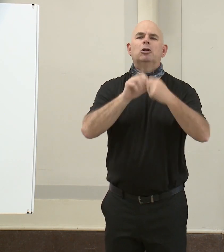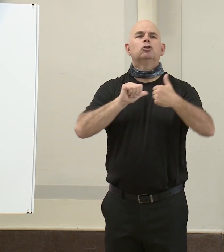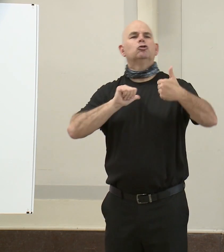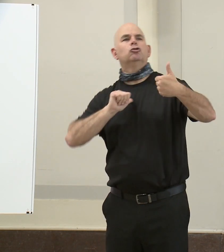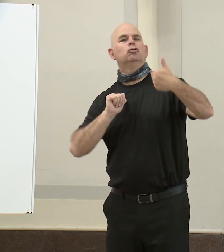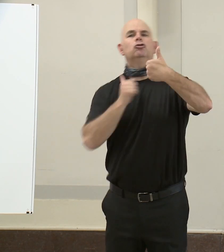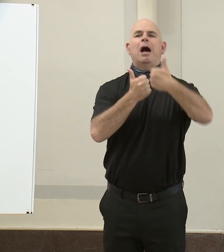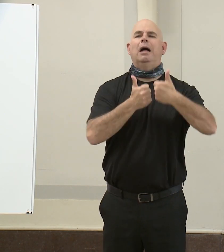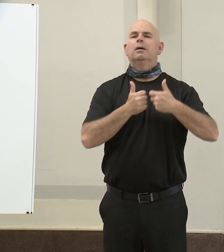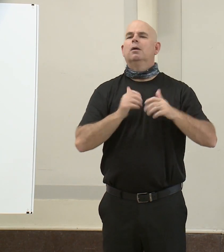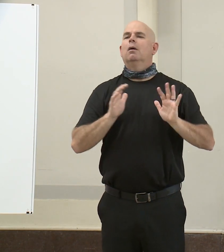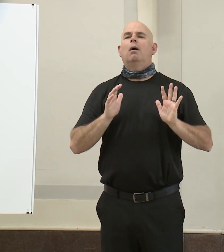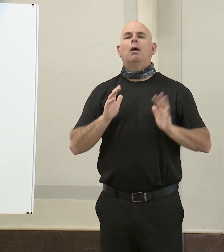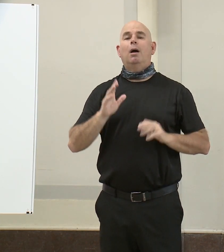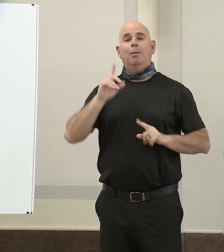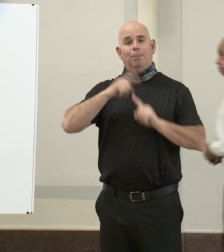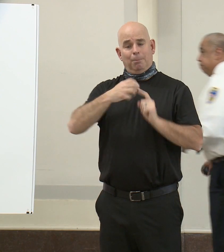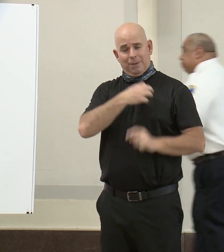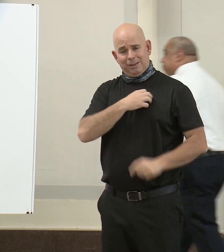Thank you very much.